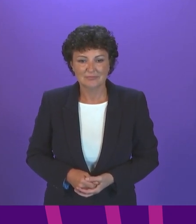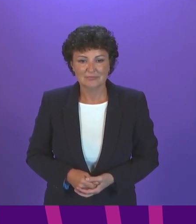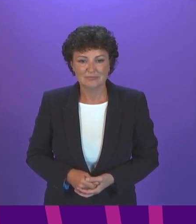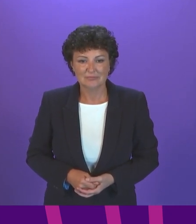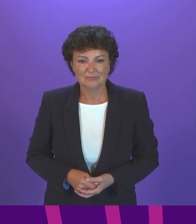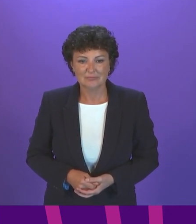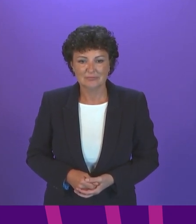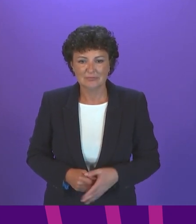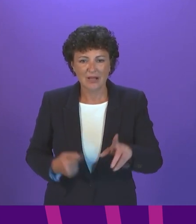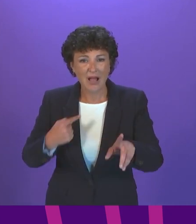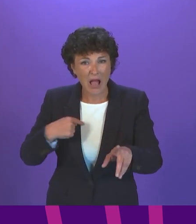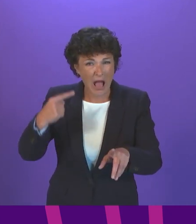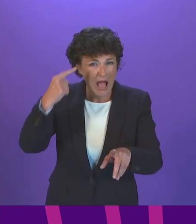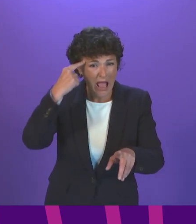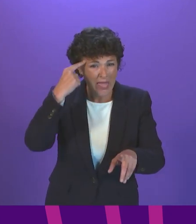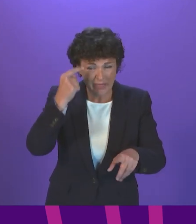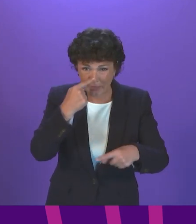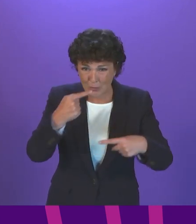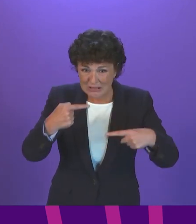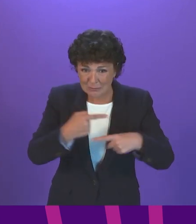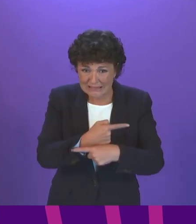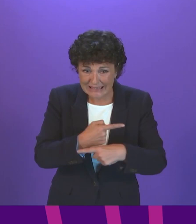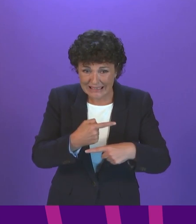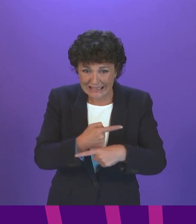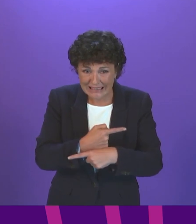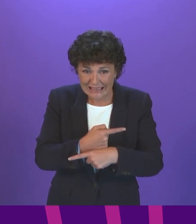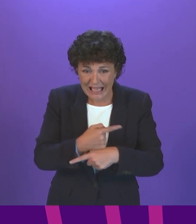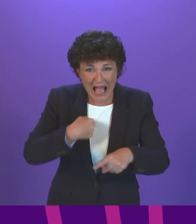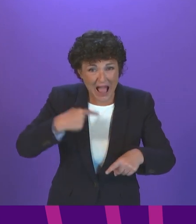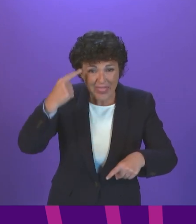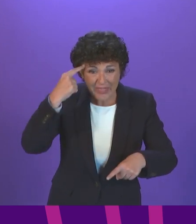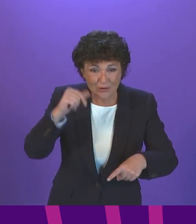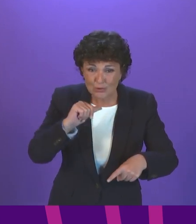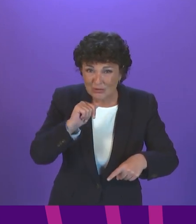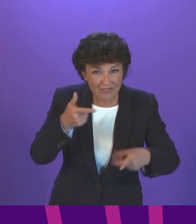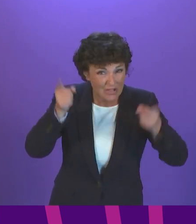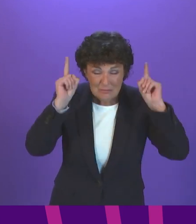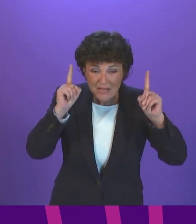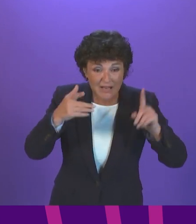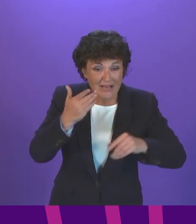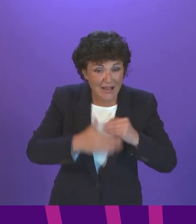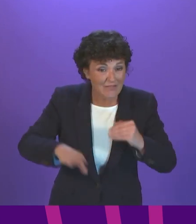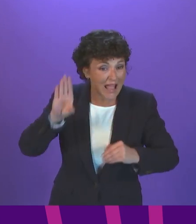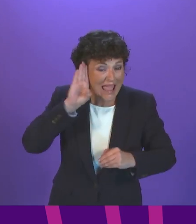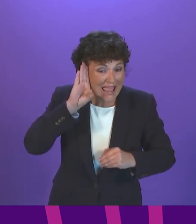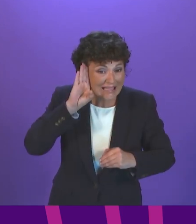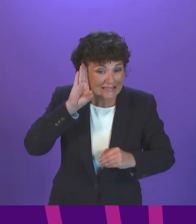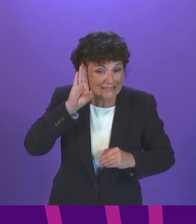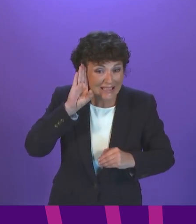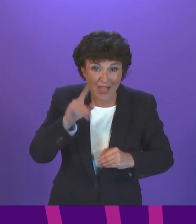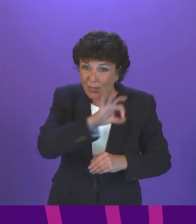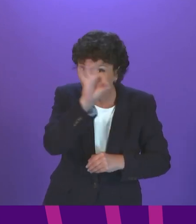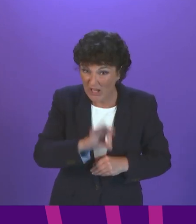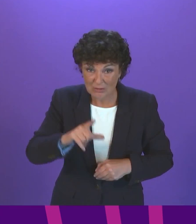I think there was a slight mistake there because I don't think the First Minister heard the appropriate question because of all the